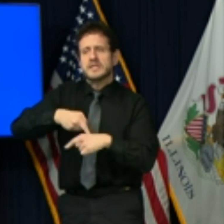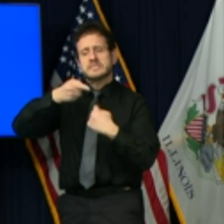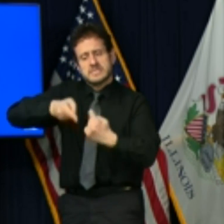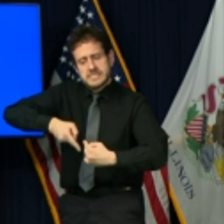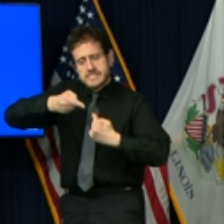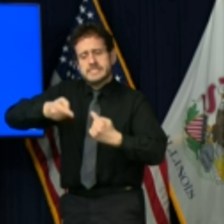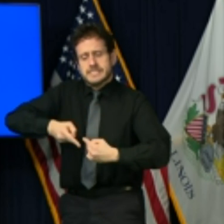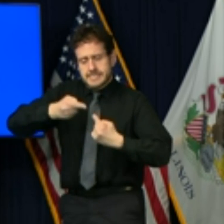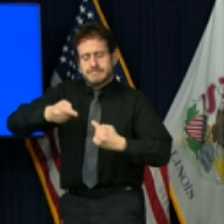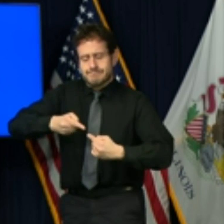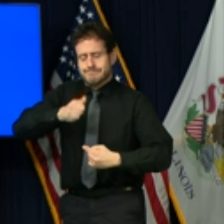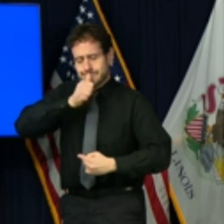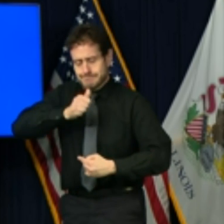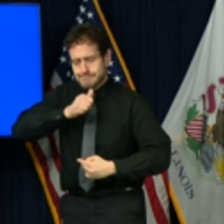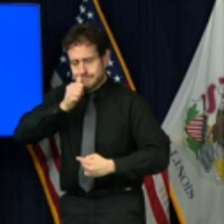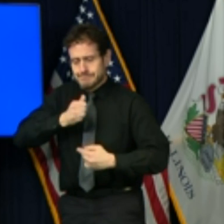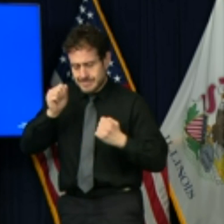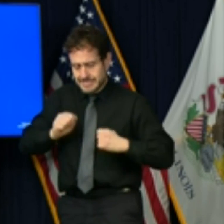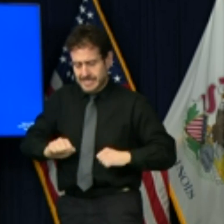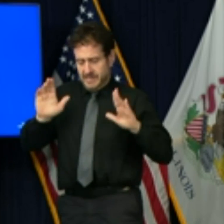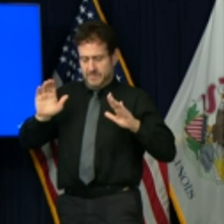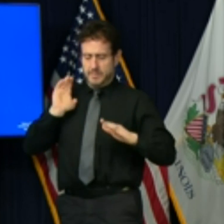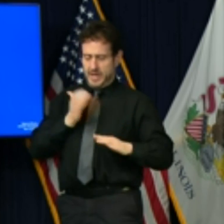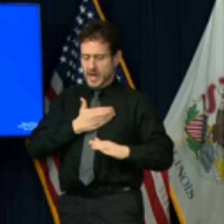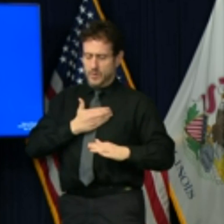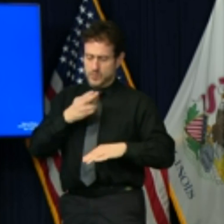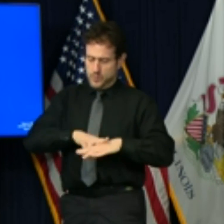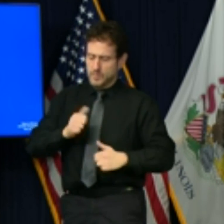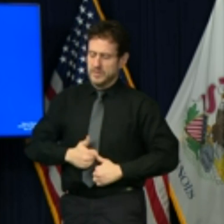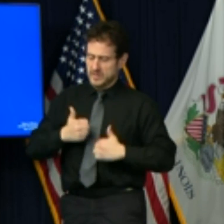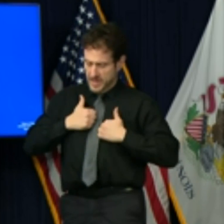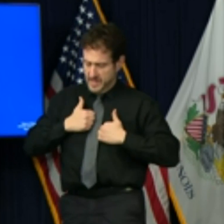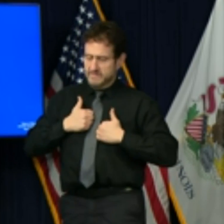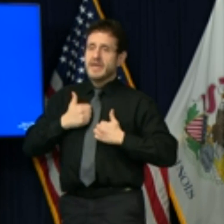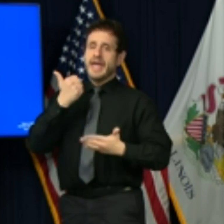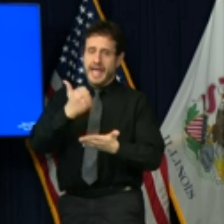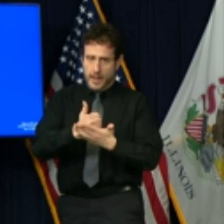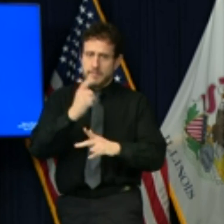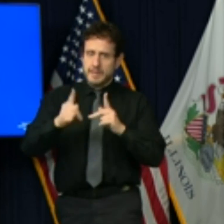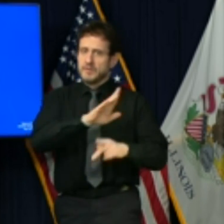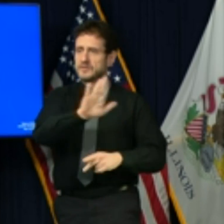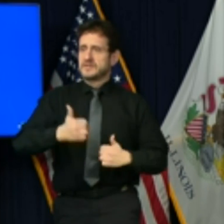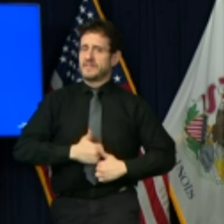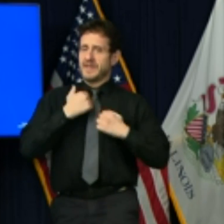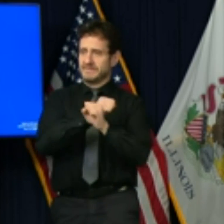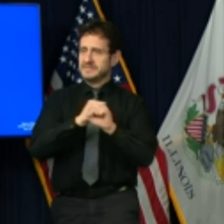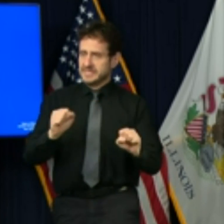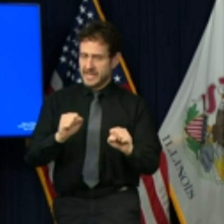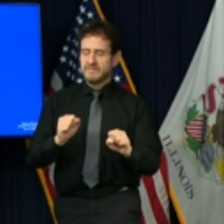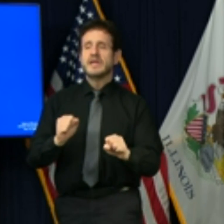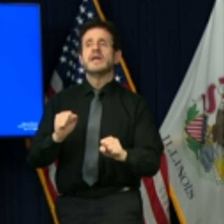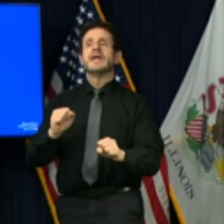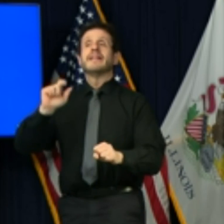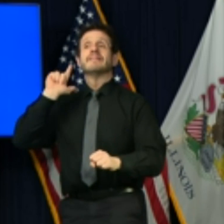some breathing room, and save thousands of lives until we can get to the other side of this difficult time.